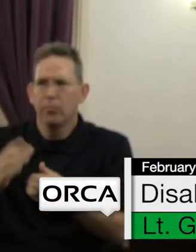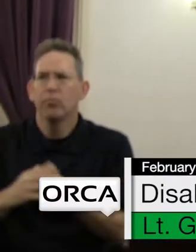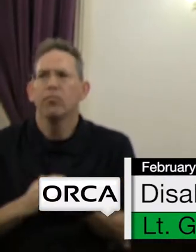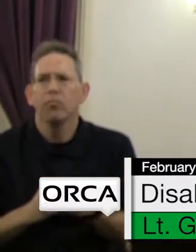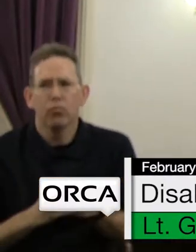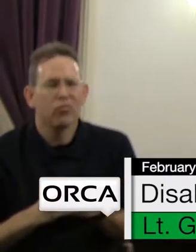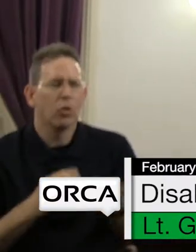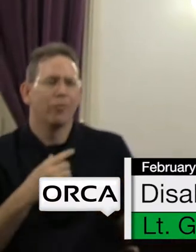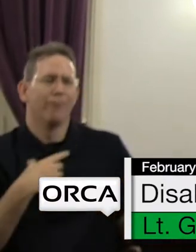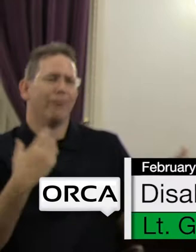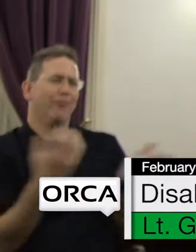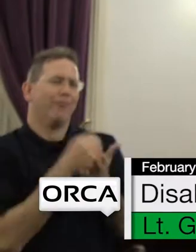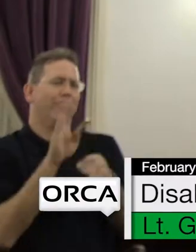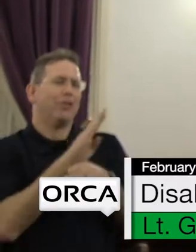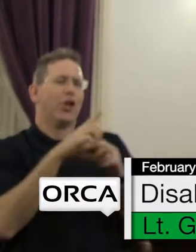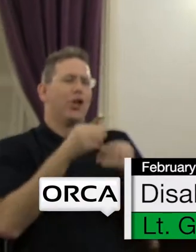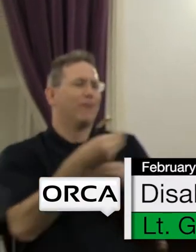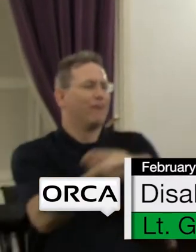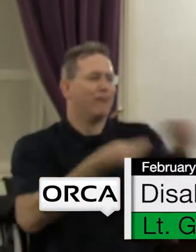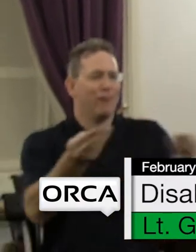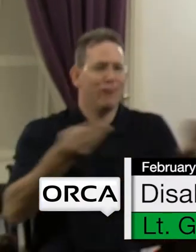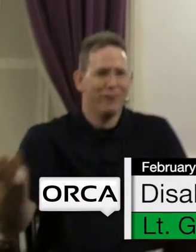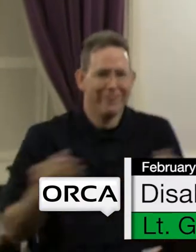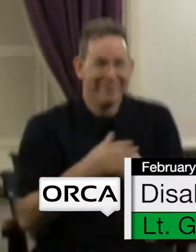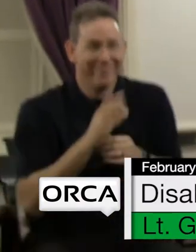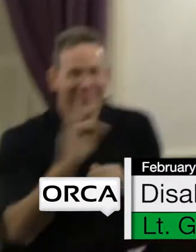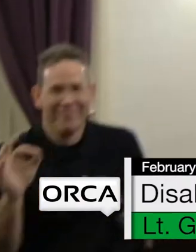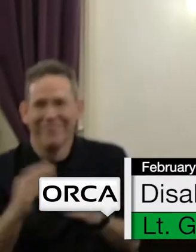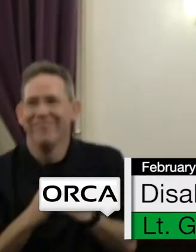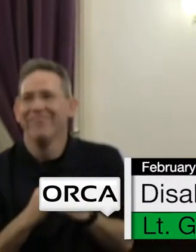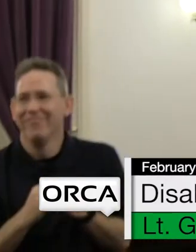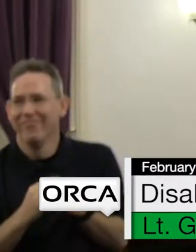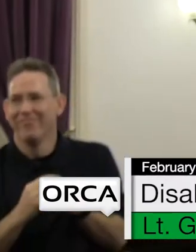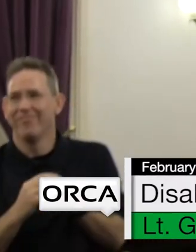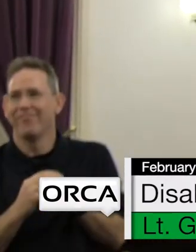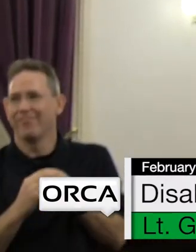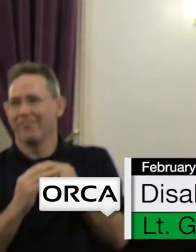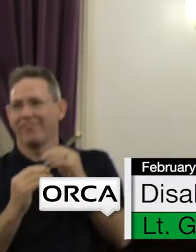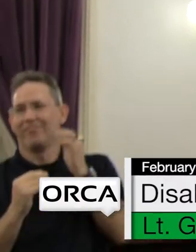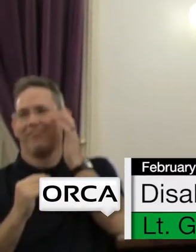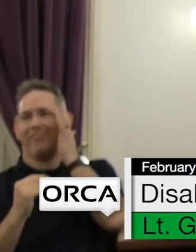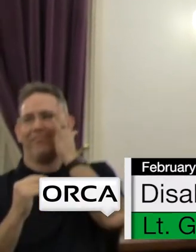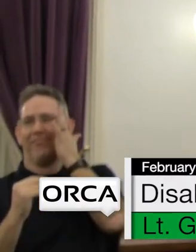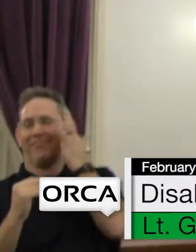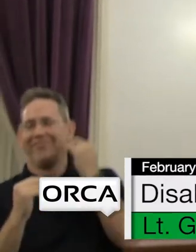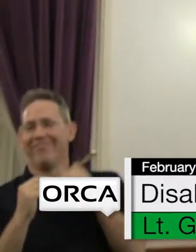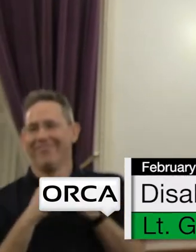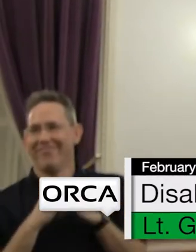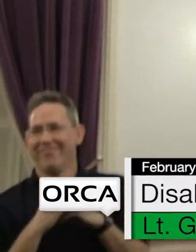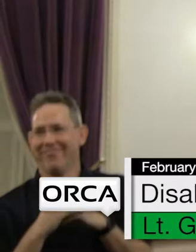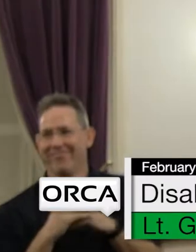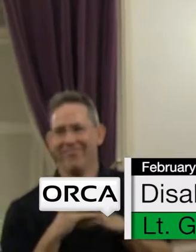anytime and know that I'm more than willing to help tell your story in the process. Thank you.